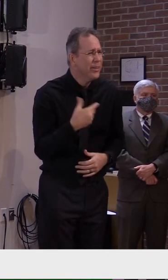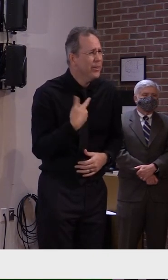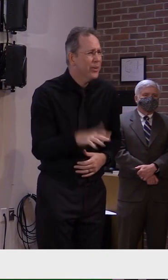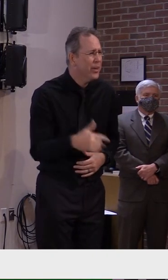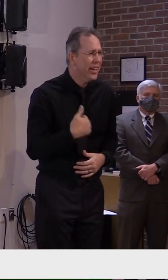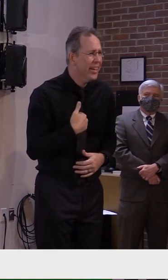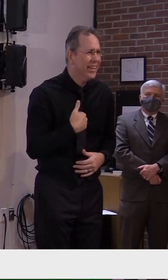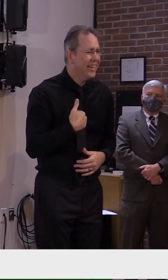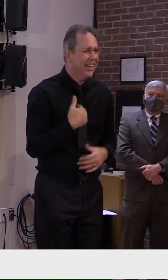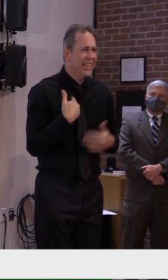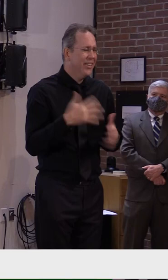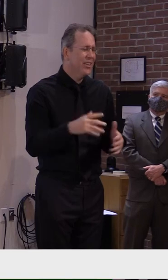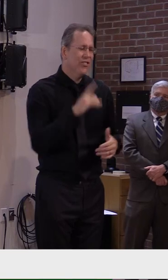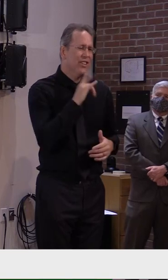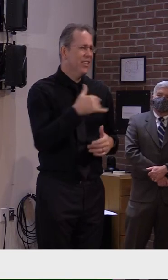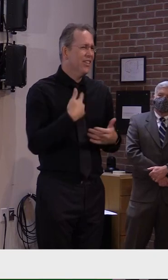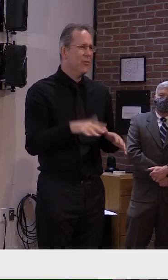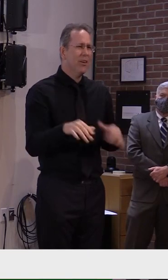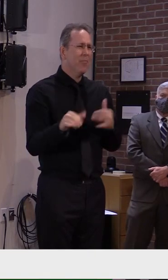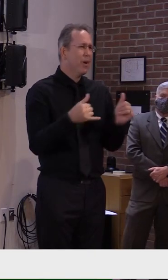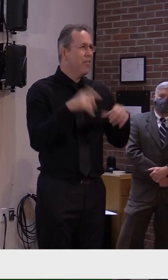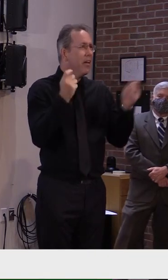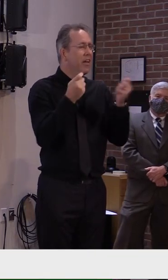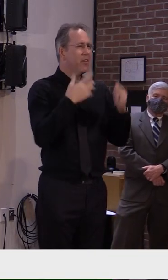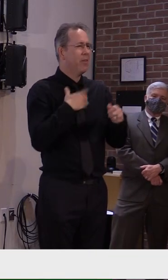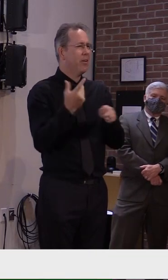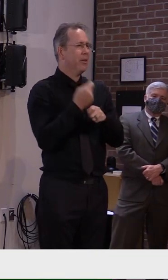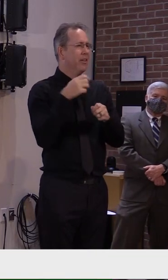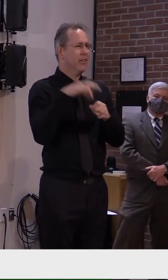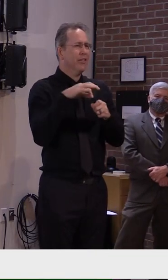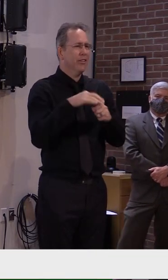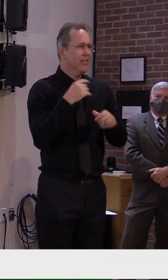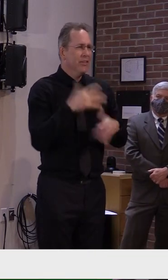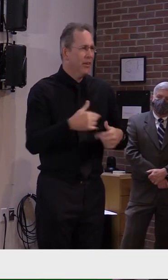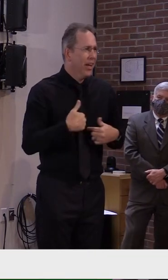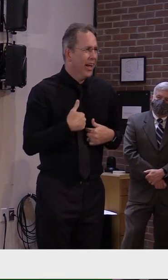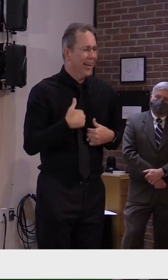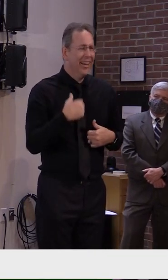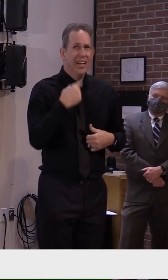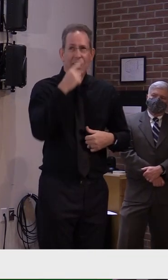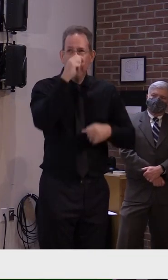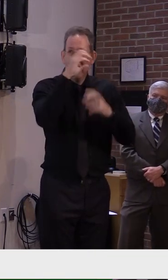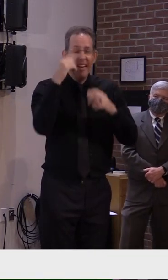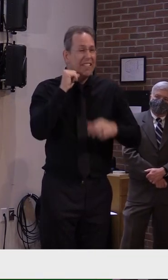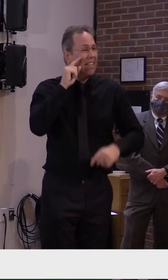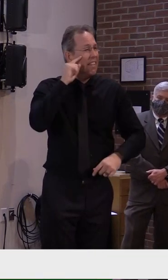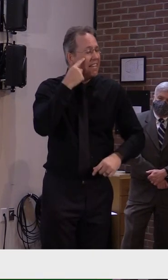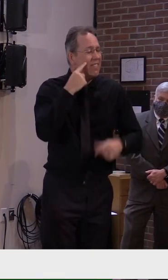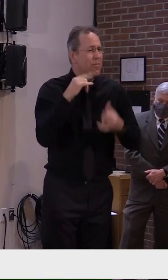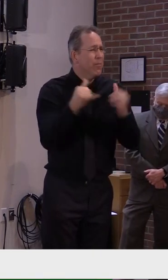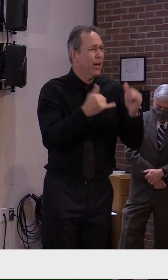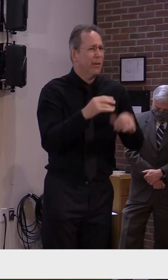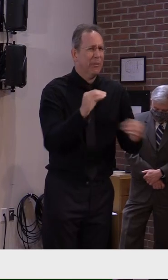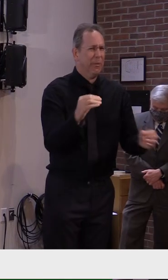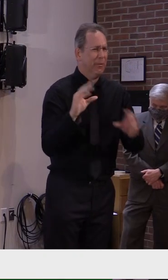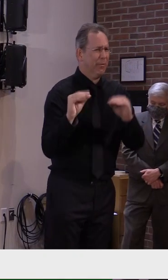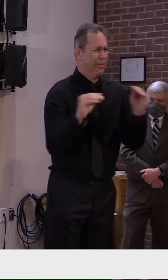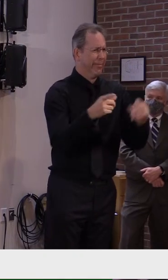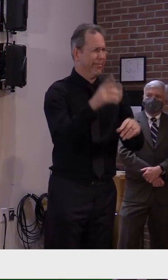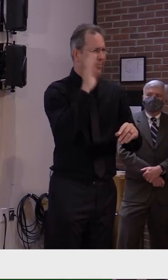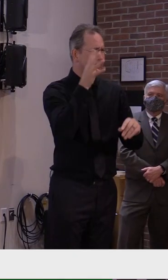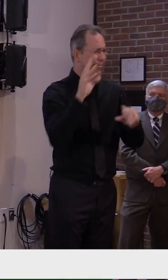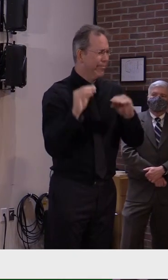It's somewhere in the, I'm not even thinking about it. Because this is a time for us to focus on keeping